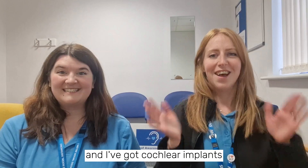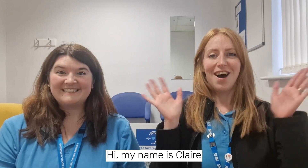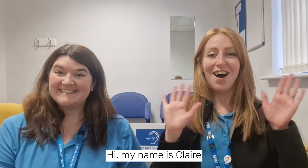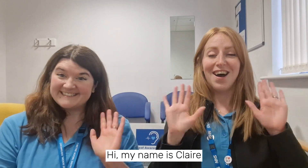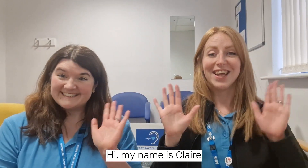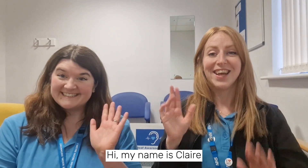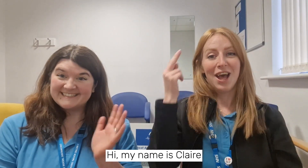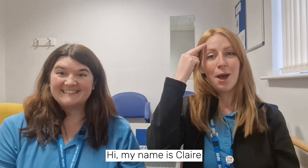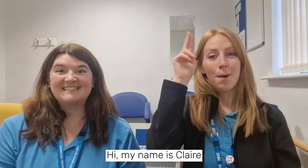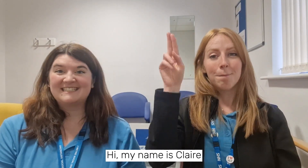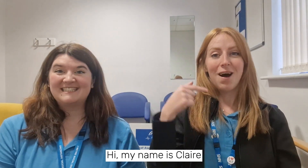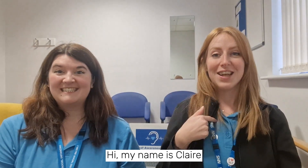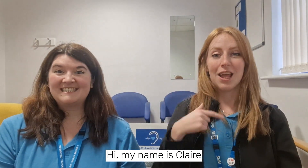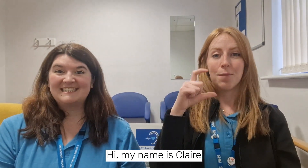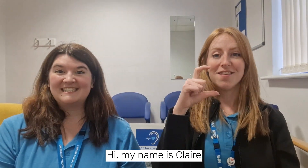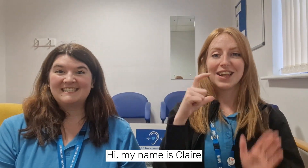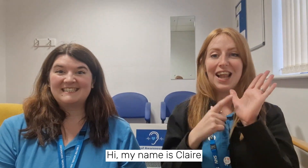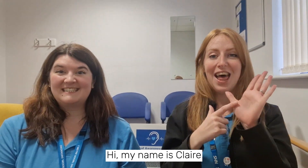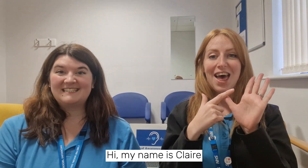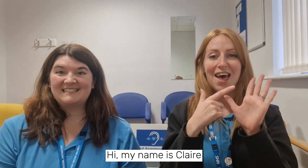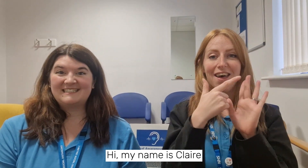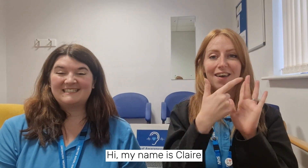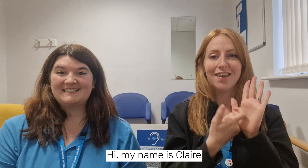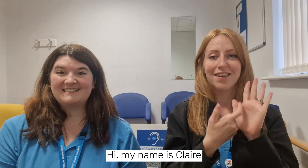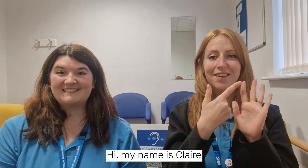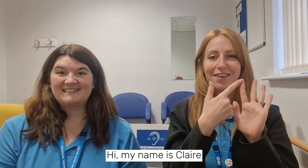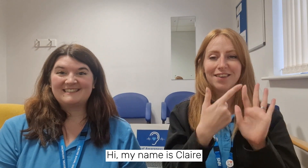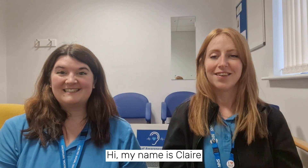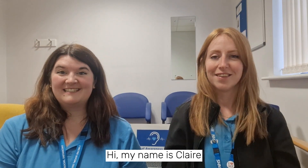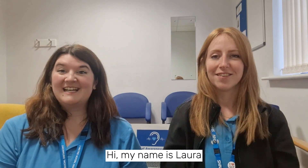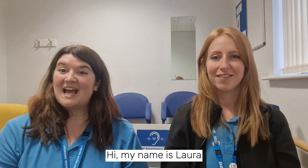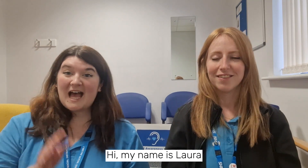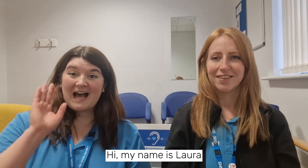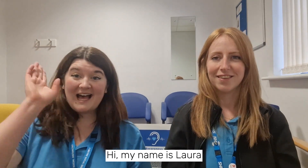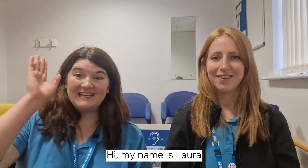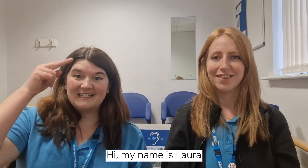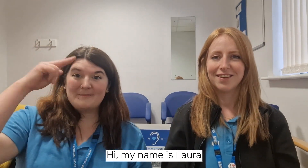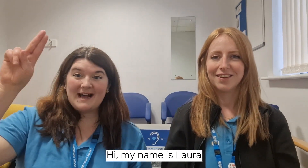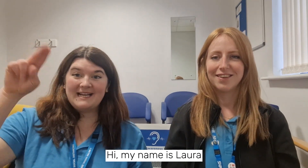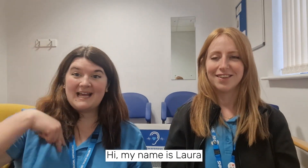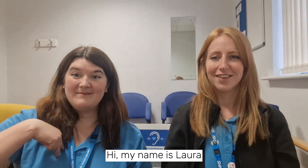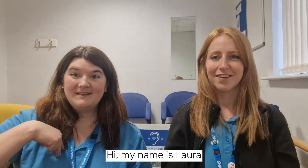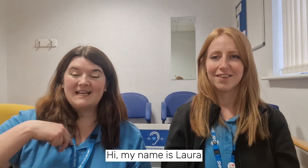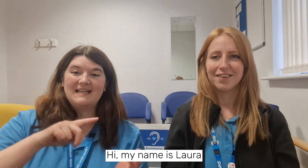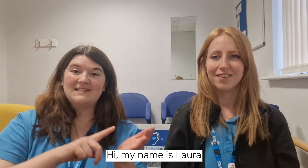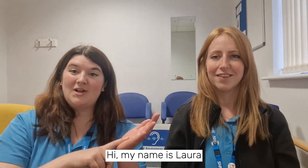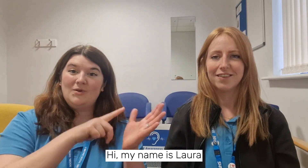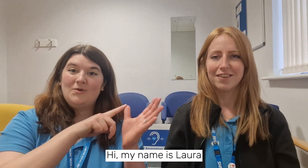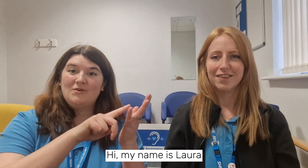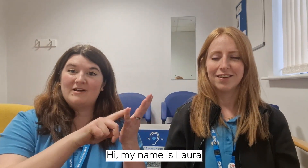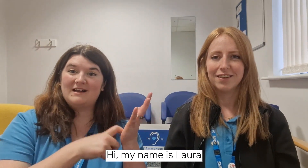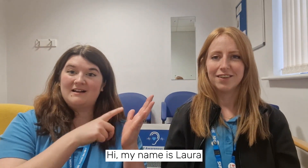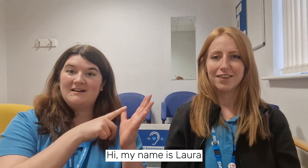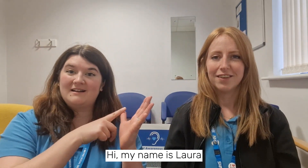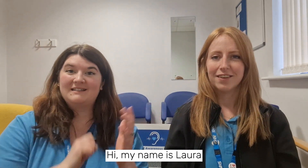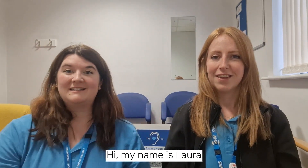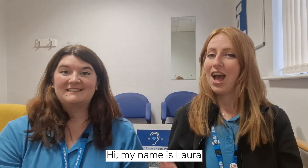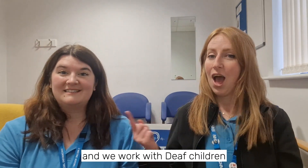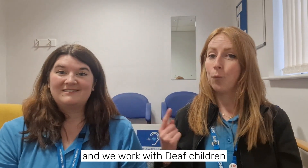Hi, my name is Claire. Hi, my name is Laura and